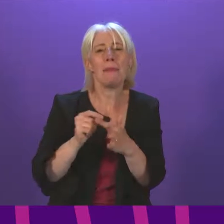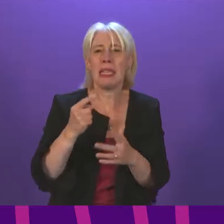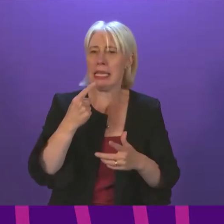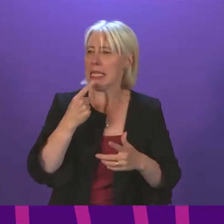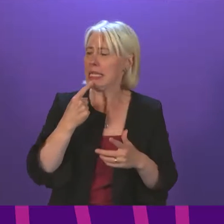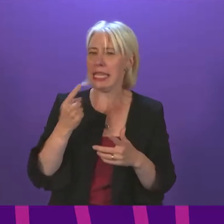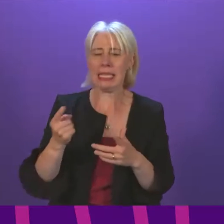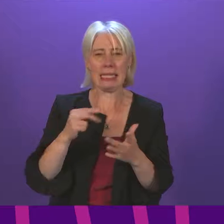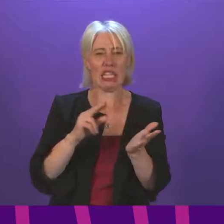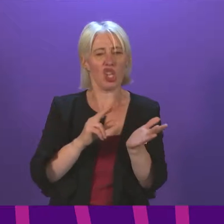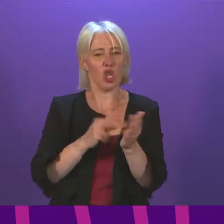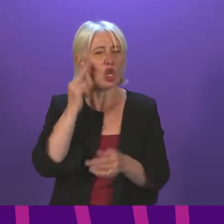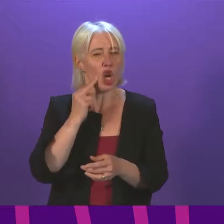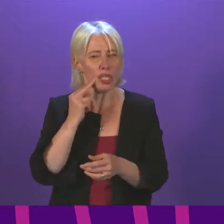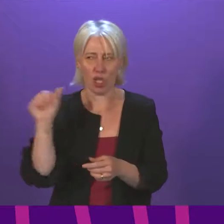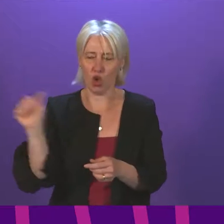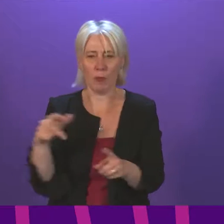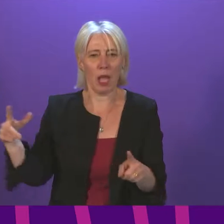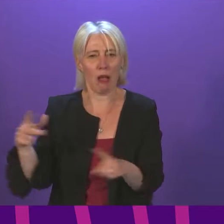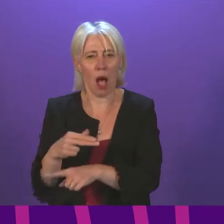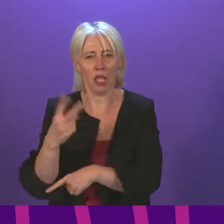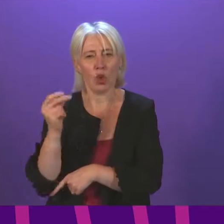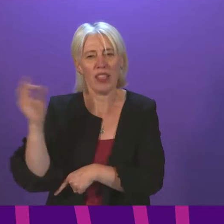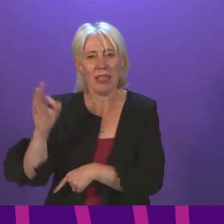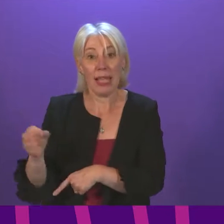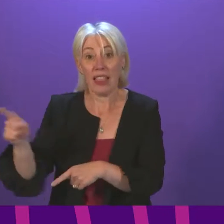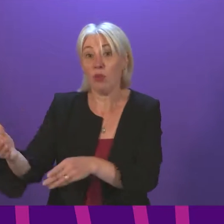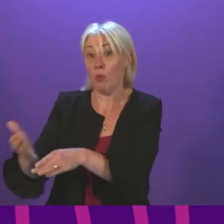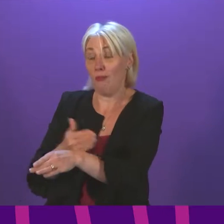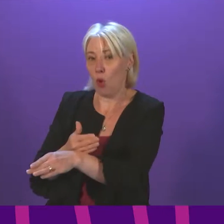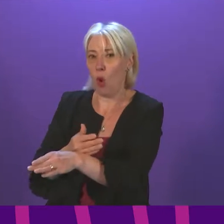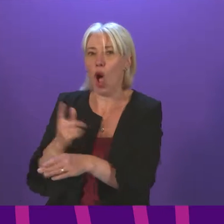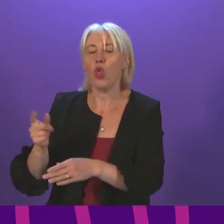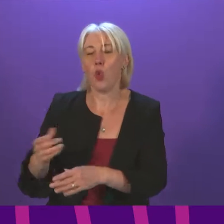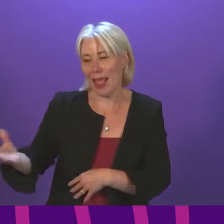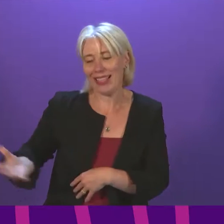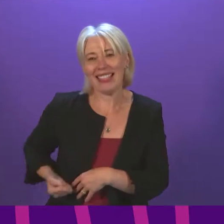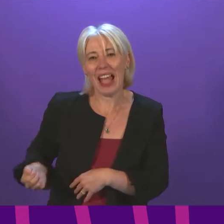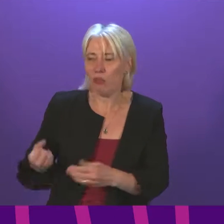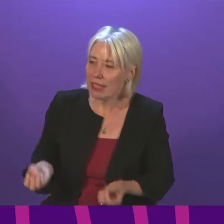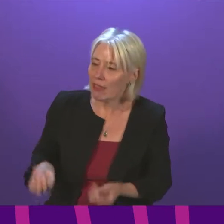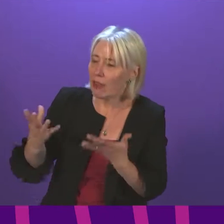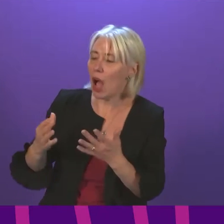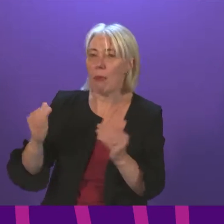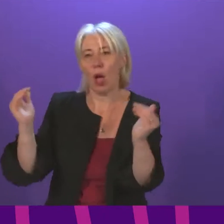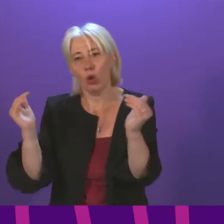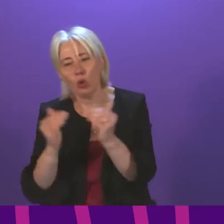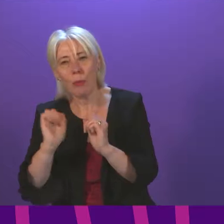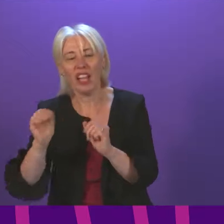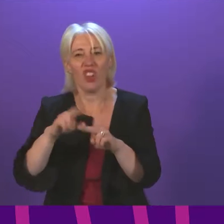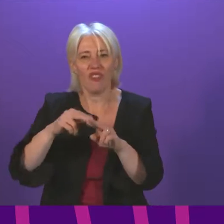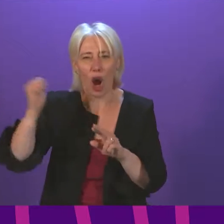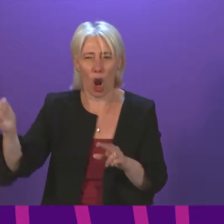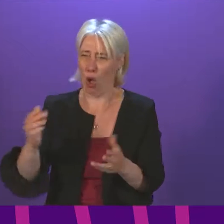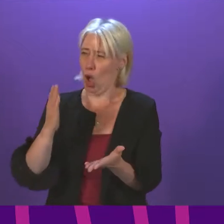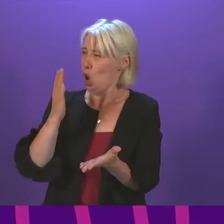sector staff like nurses should have their pay cut by 20% through salary sacrifice to match those in furlough, would seriously